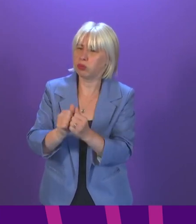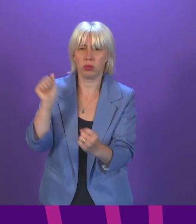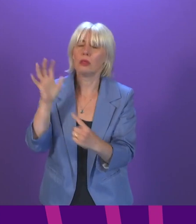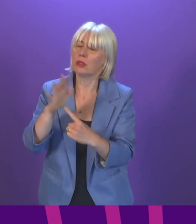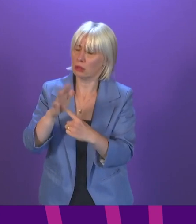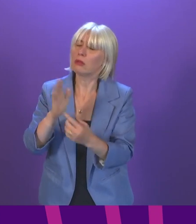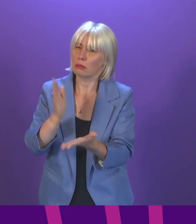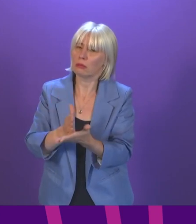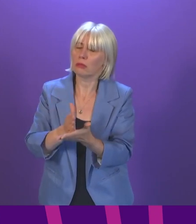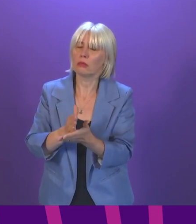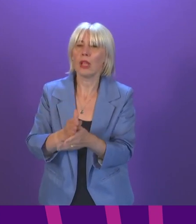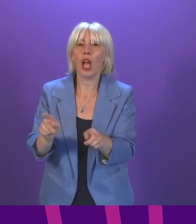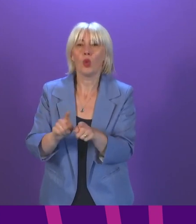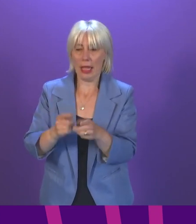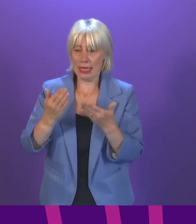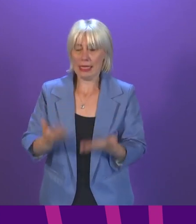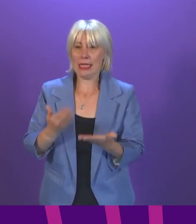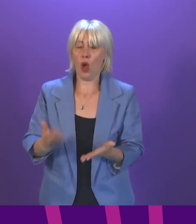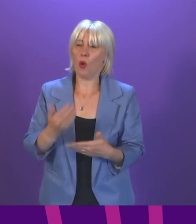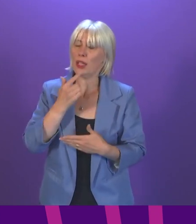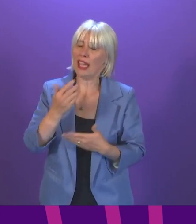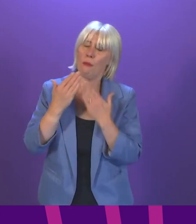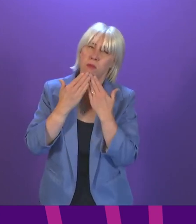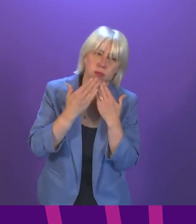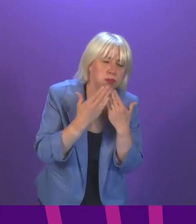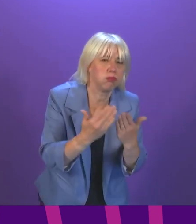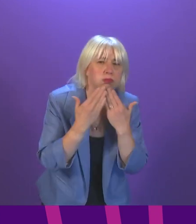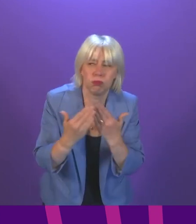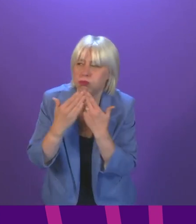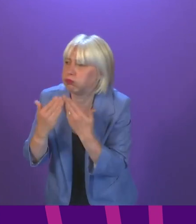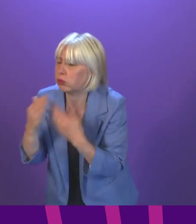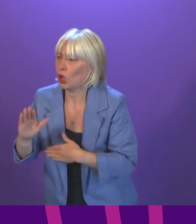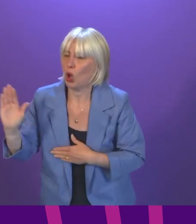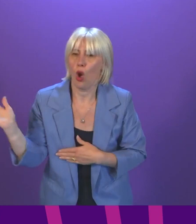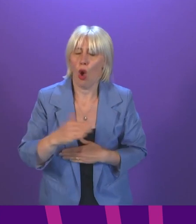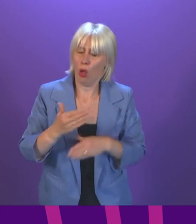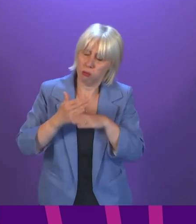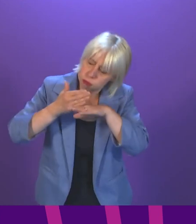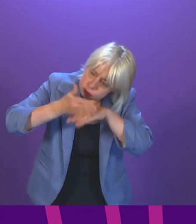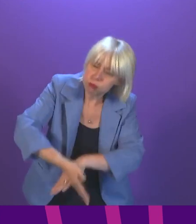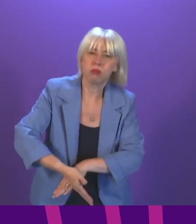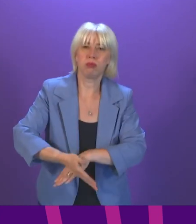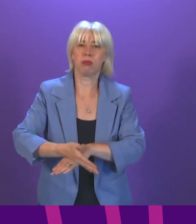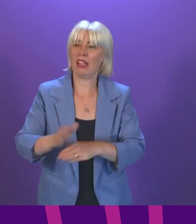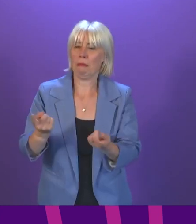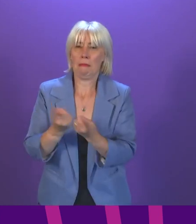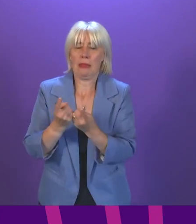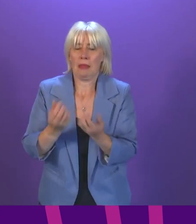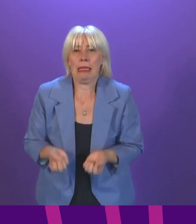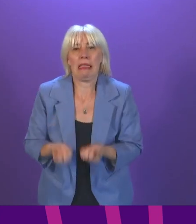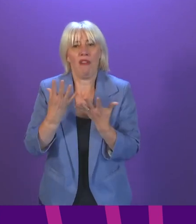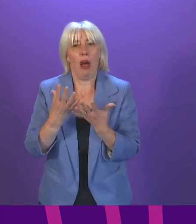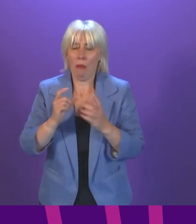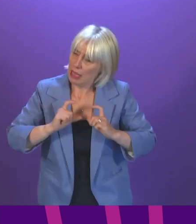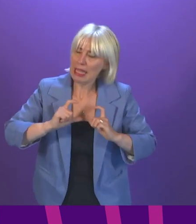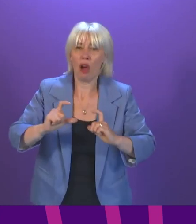I want to take the opportunity now to say a heartfelt thank you to everyone for all of the considerable efforts and sacrifices that continue